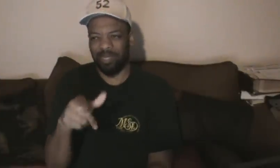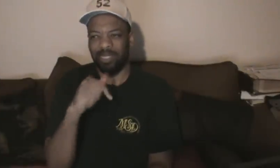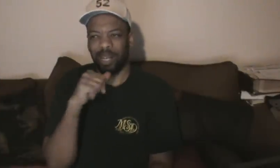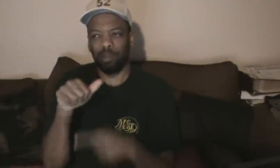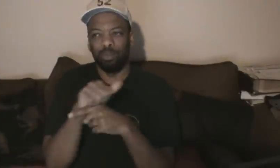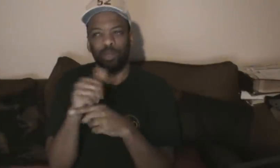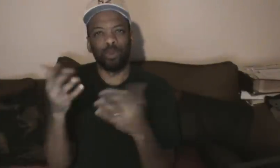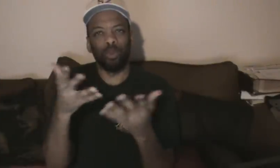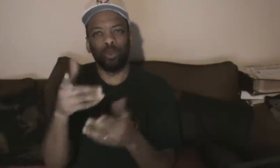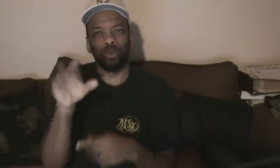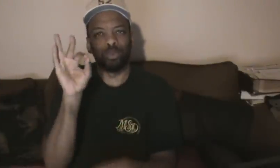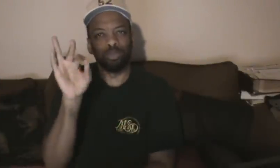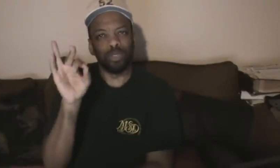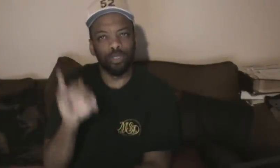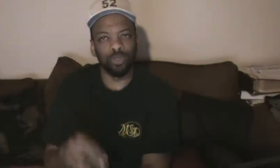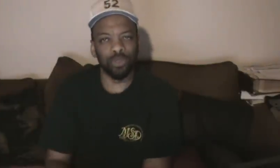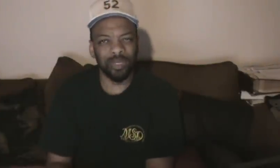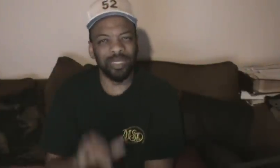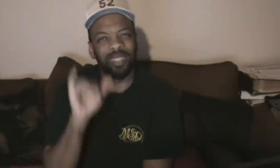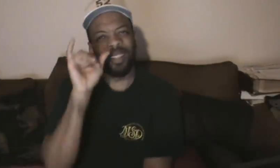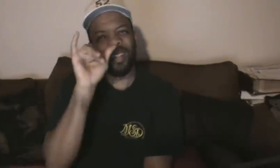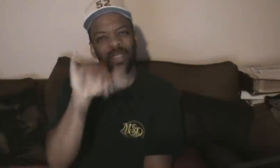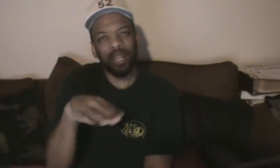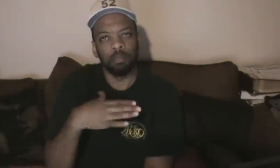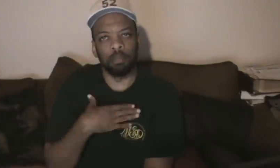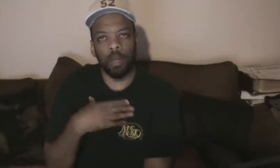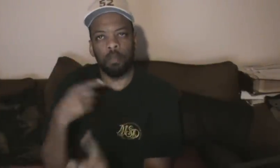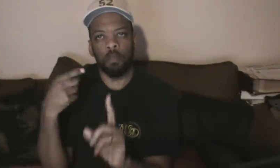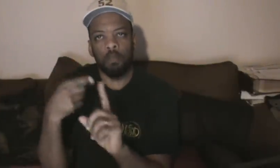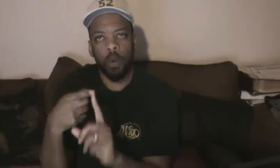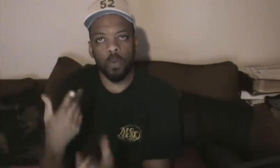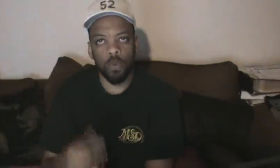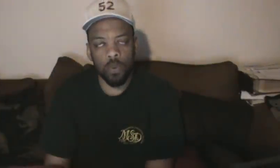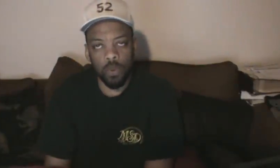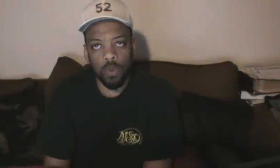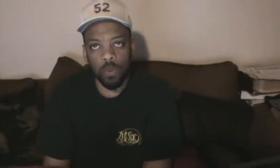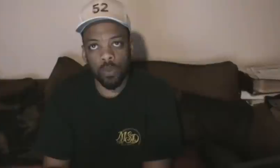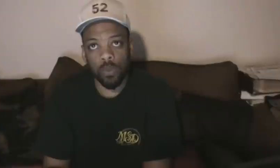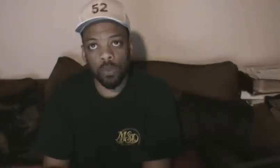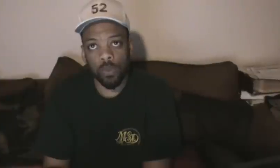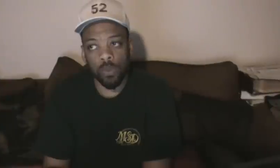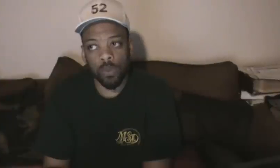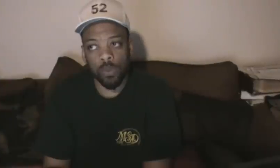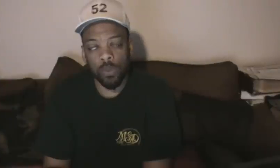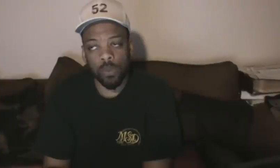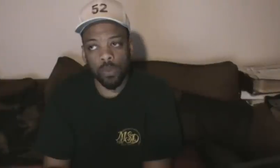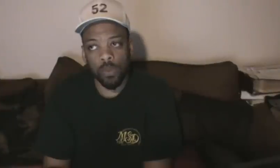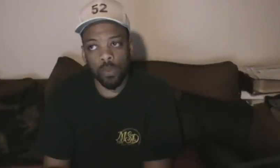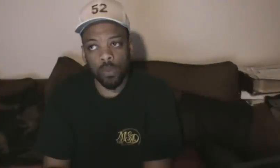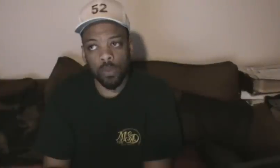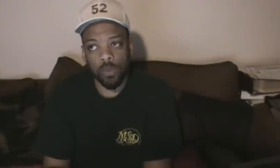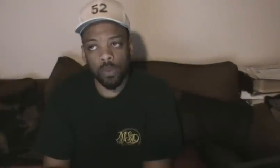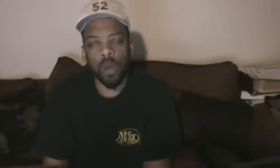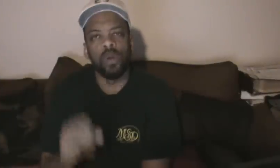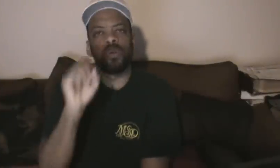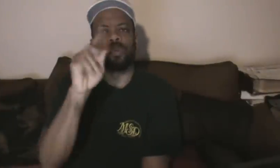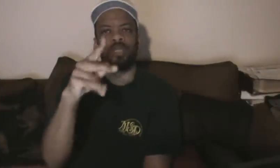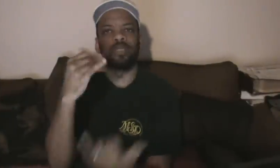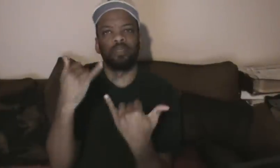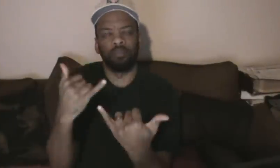influence to get support for a development project. And another cold night ahead. Once a cold front pushes through, we're going to